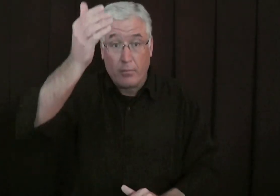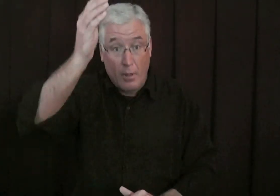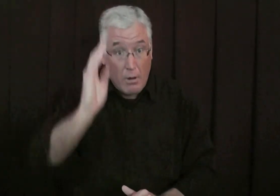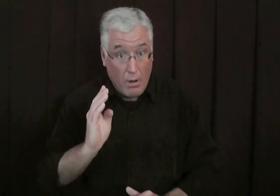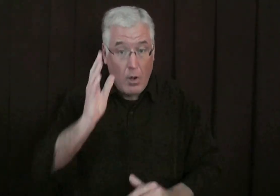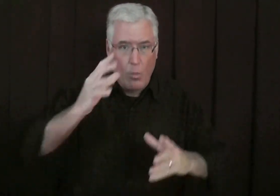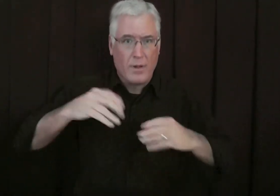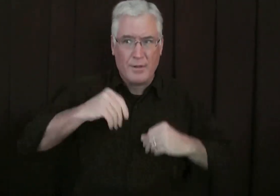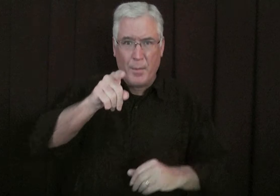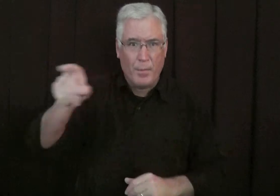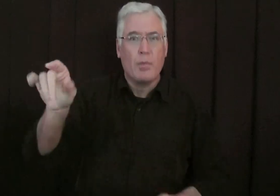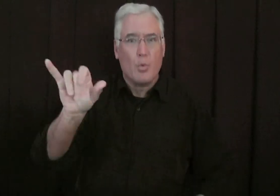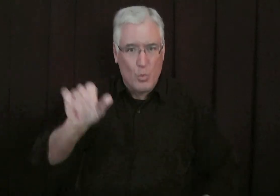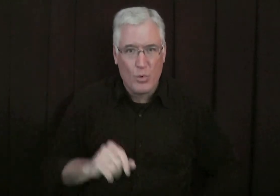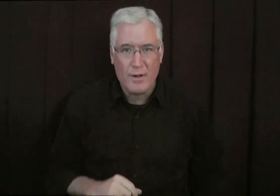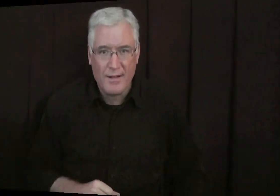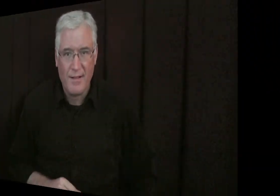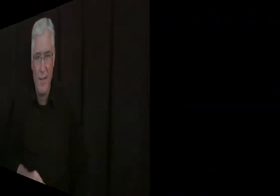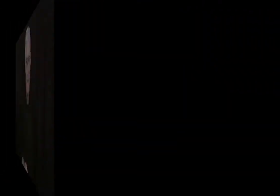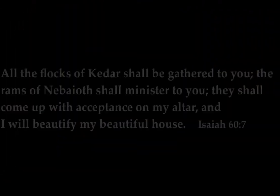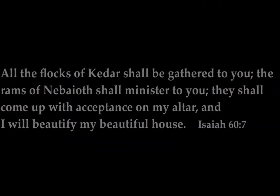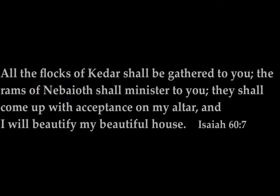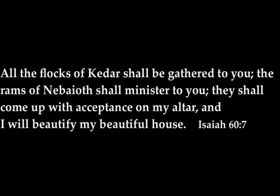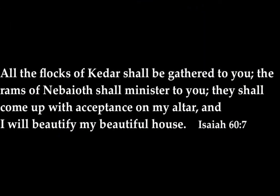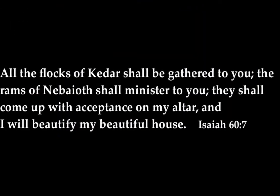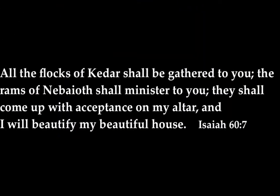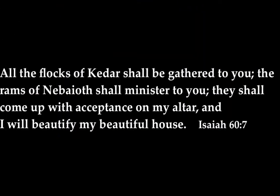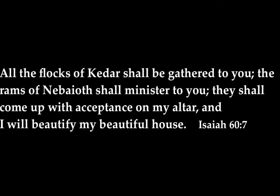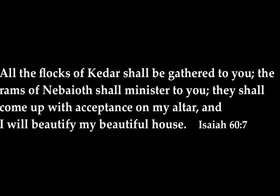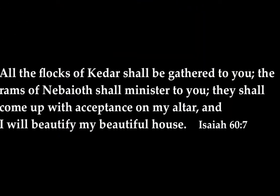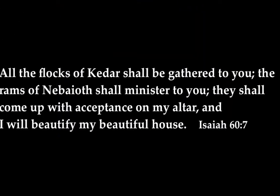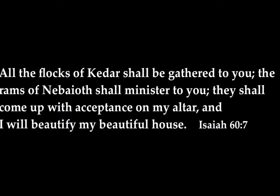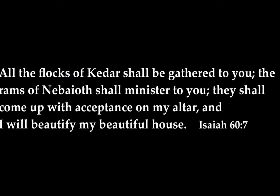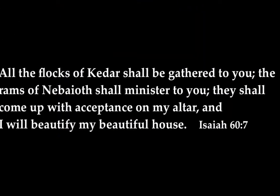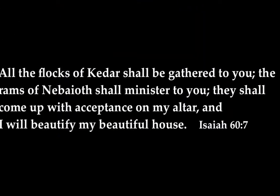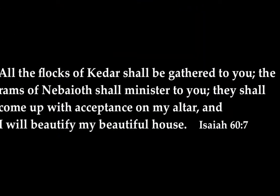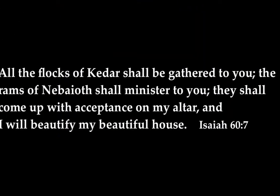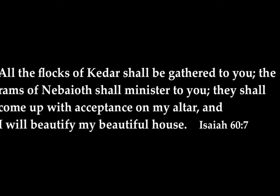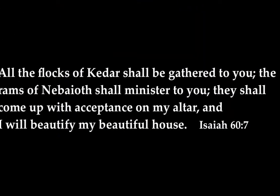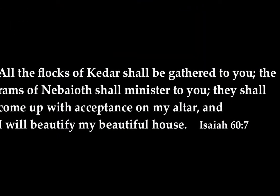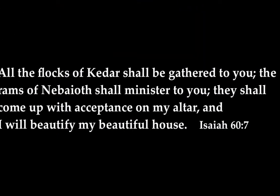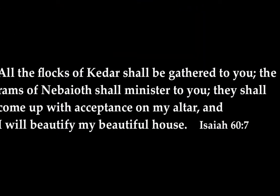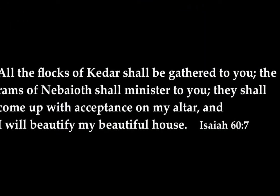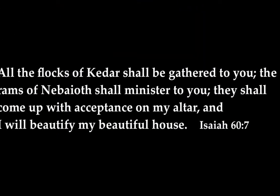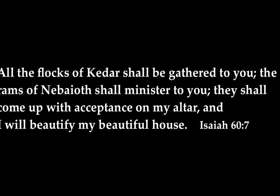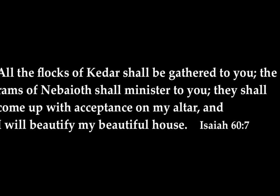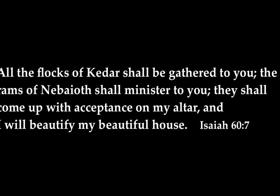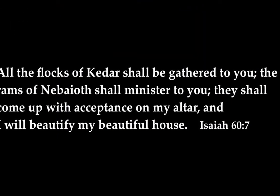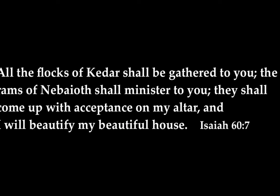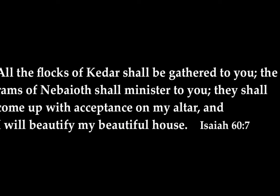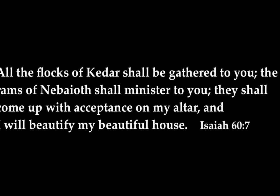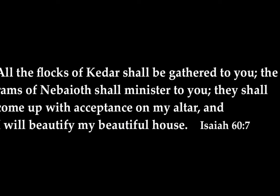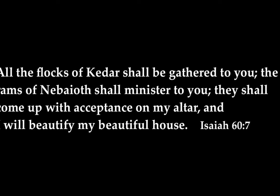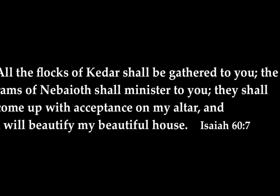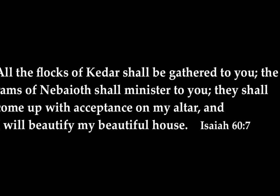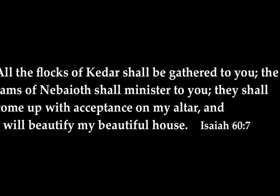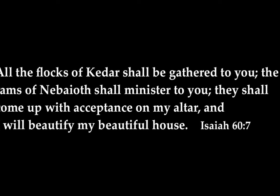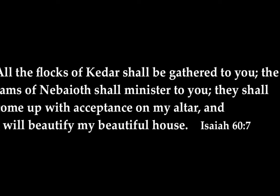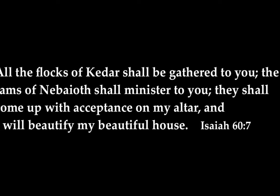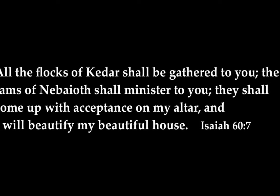and later on, God will accept them too. All the flocks of Keter shall be gathered to you. The rams of Nebaoth shall